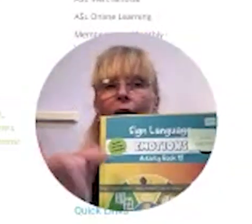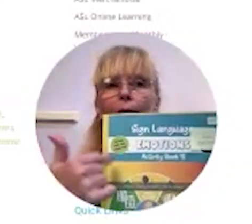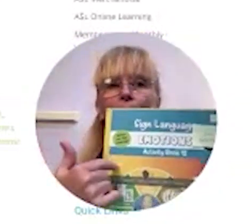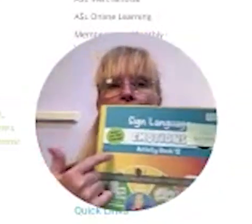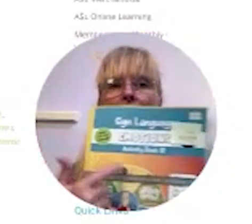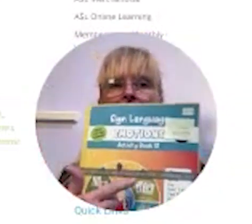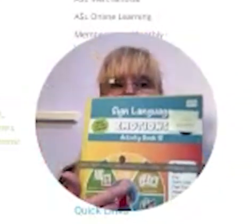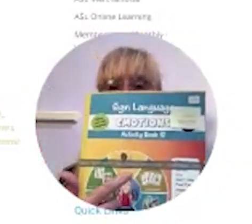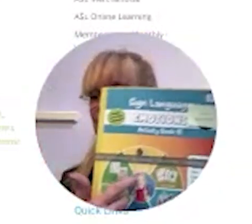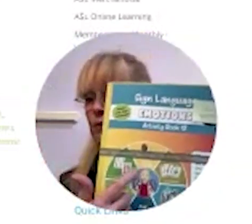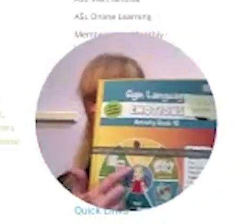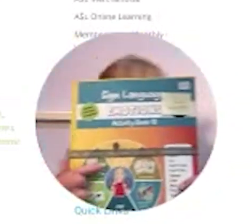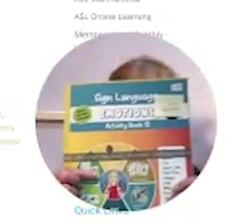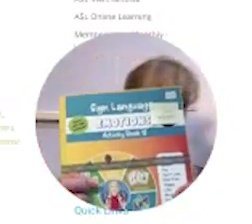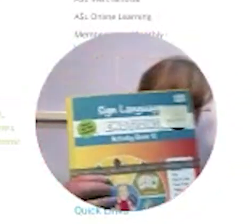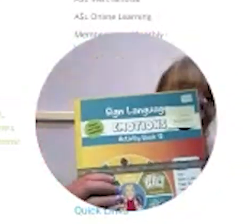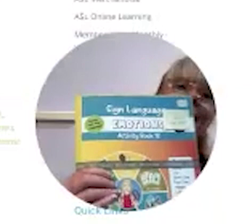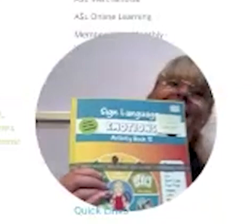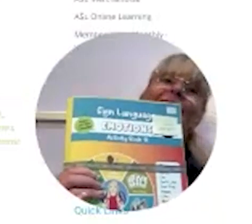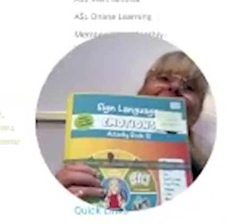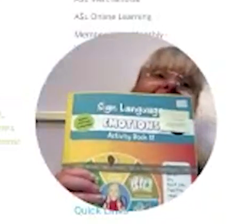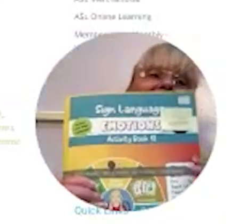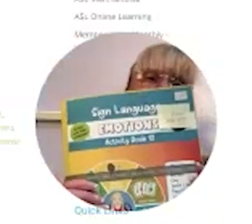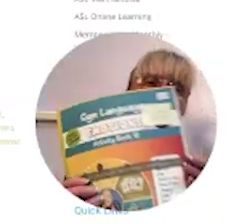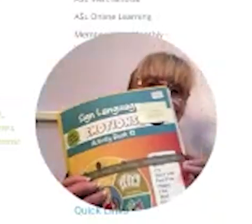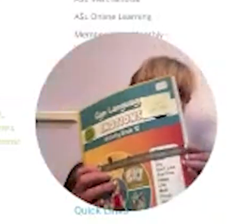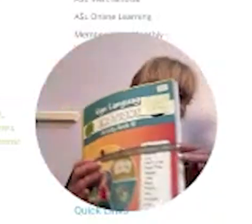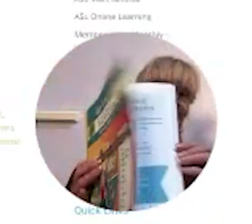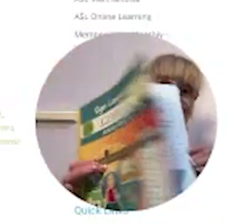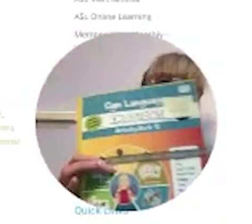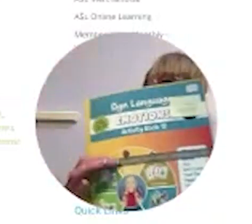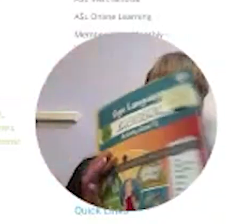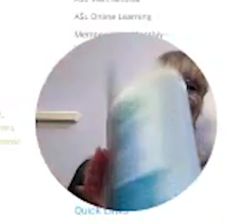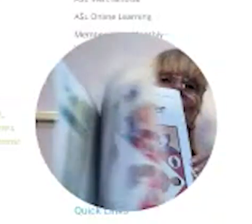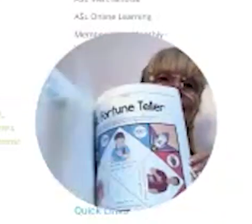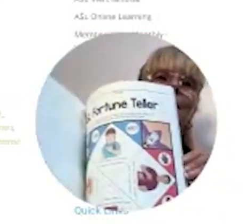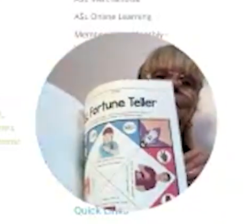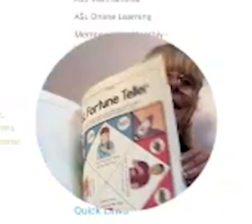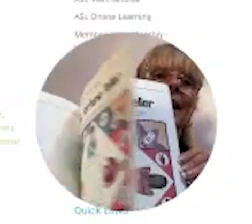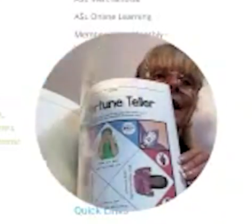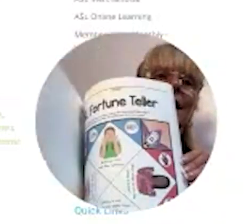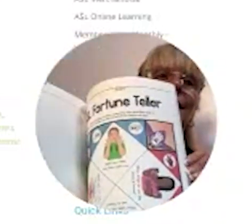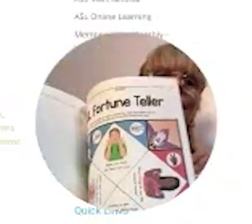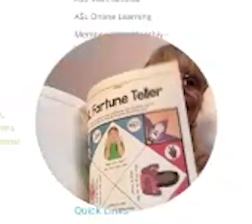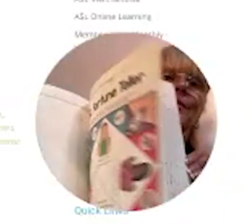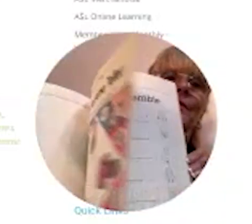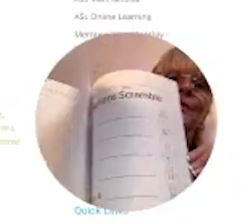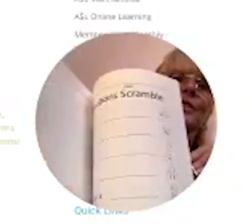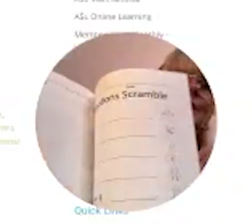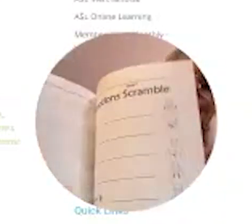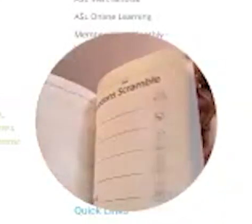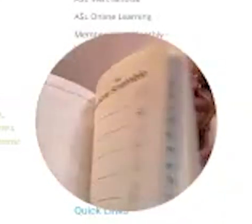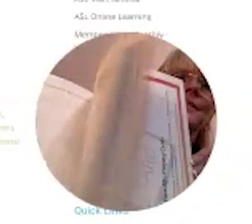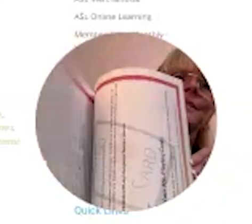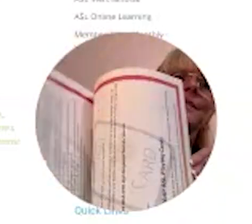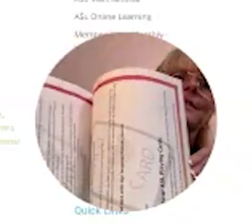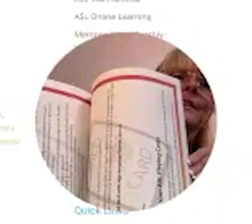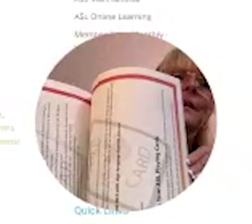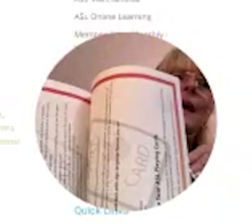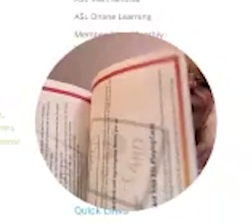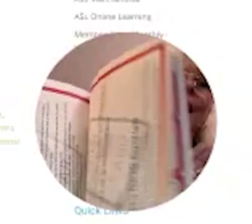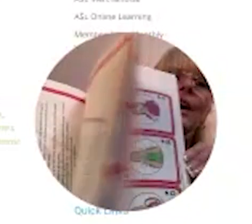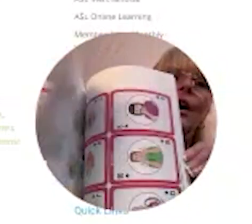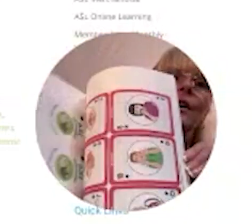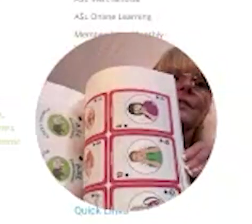um and these right here guess what is in this book plain fortune tellers